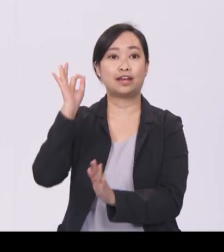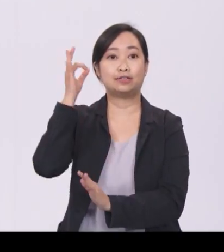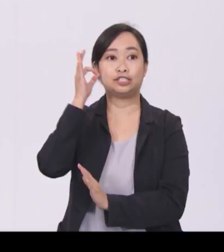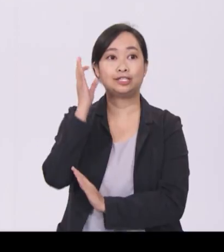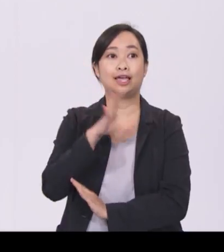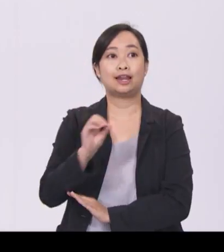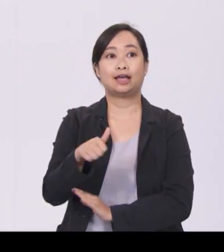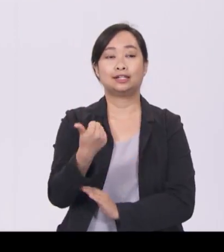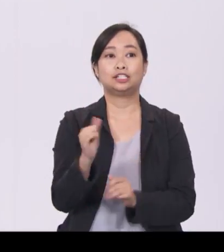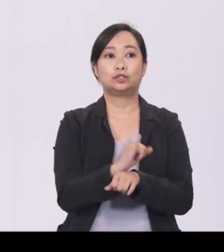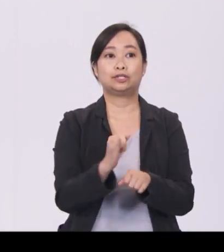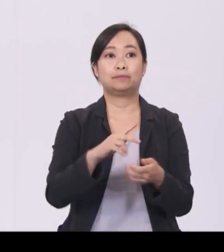e-invoicing framework.